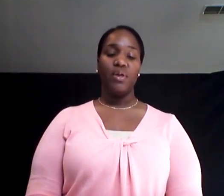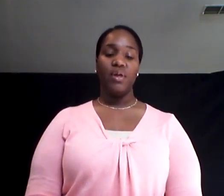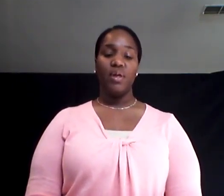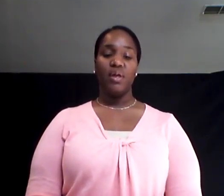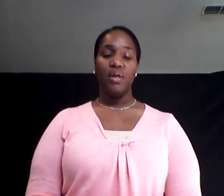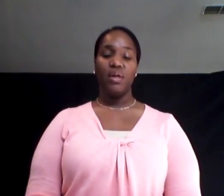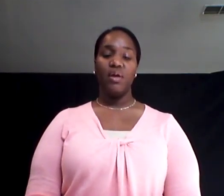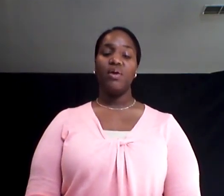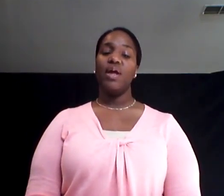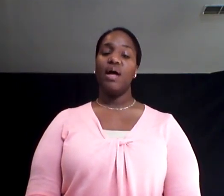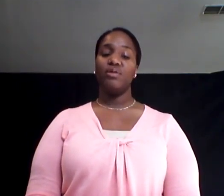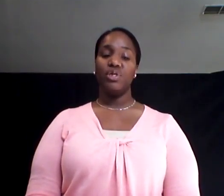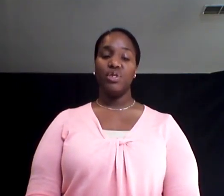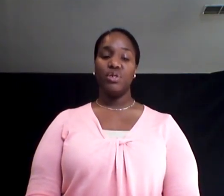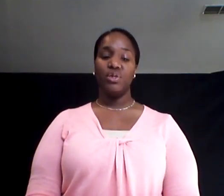develop the process.